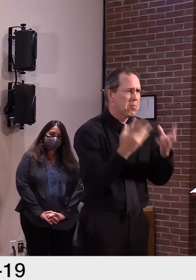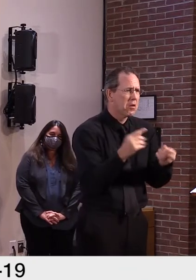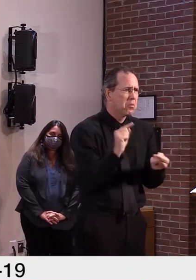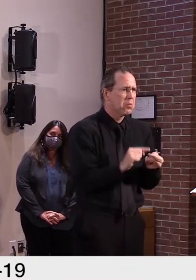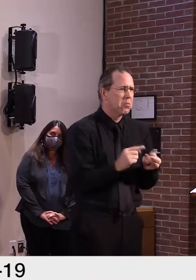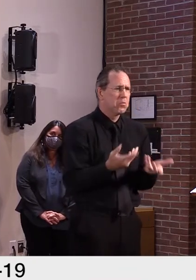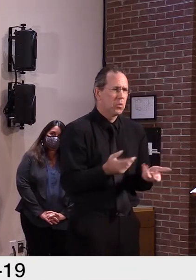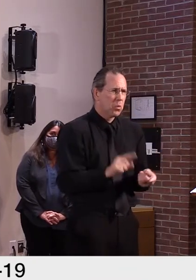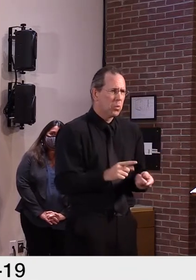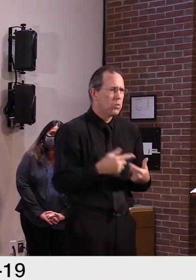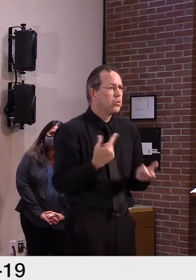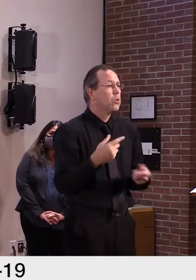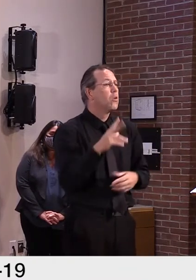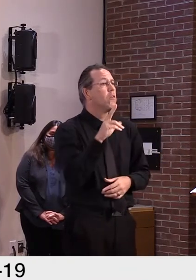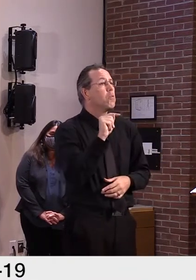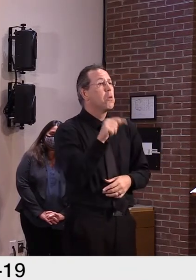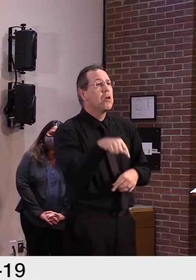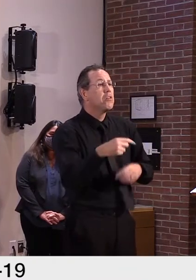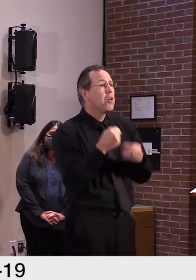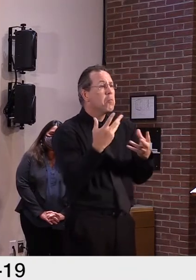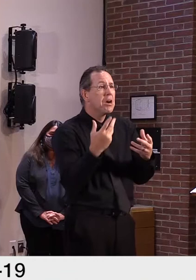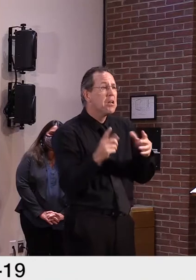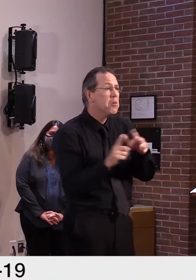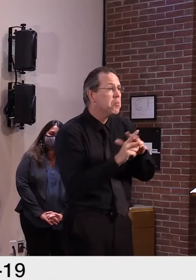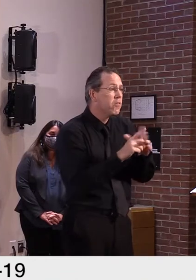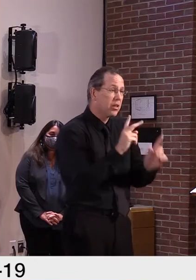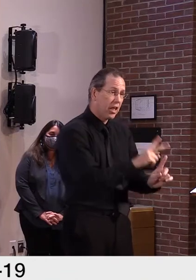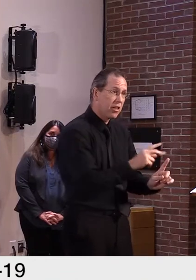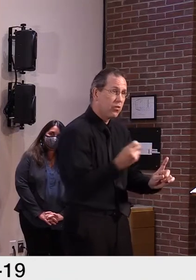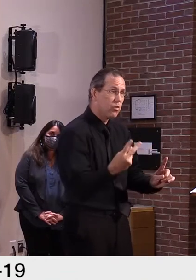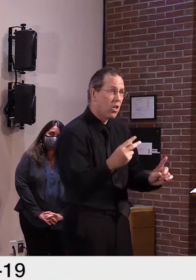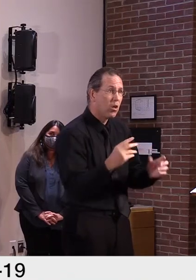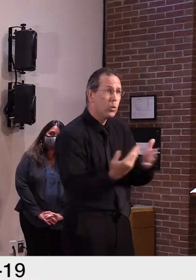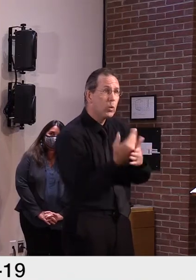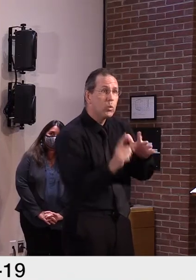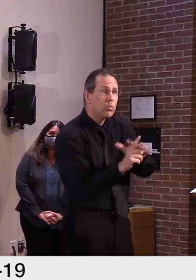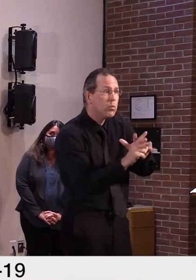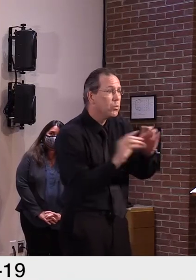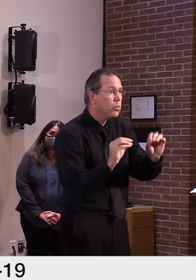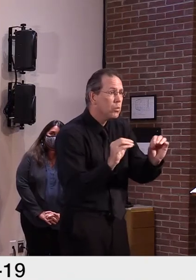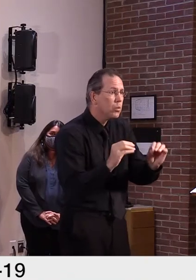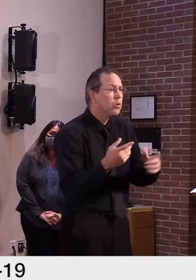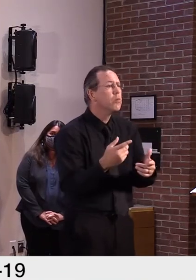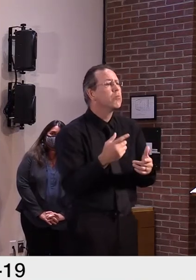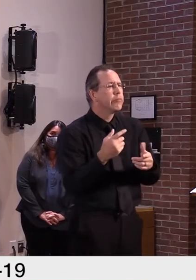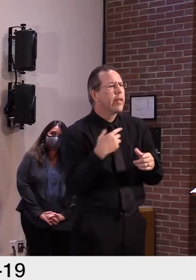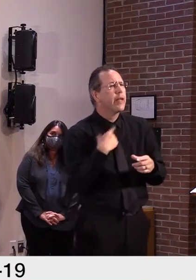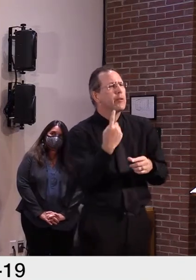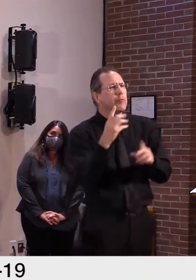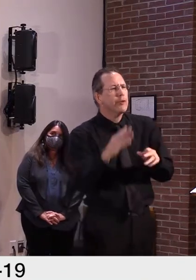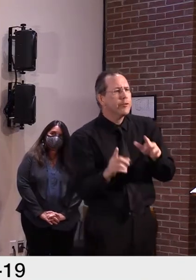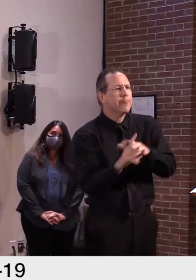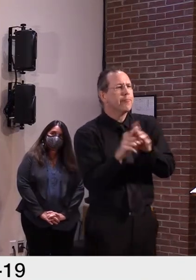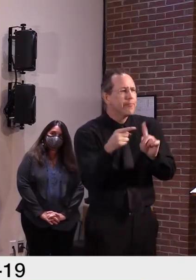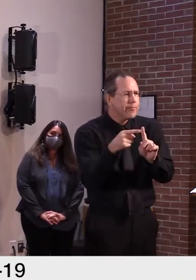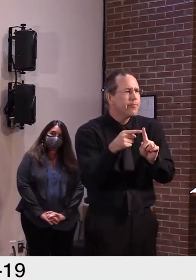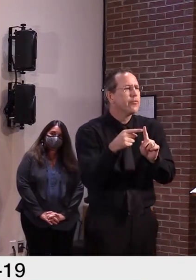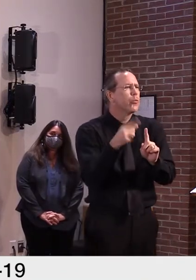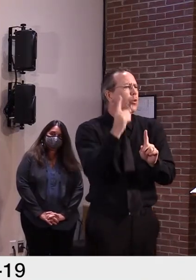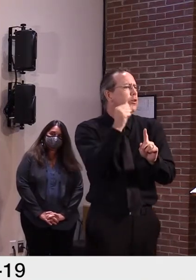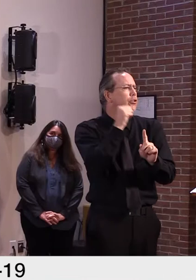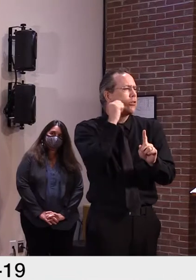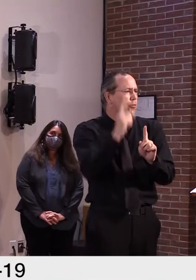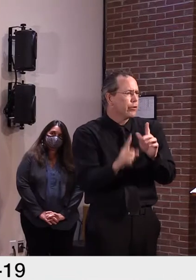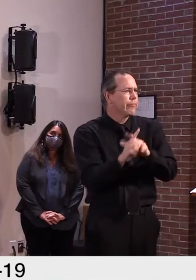in the K-12. Only one additional college case was announced by the college yesterday at St.